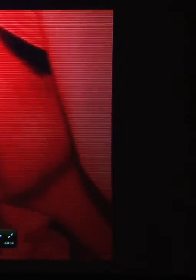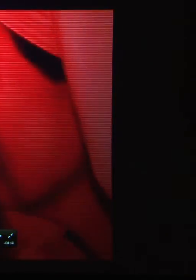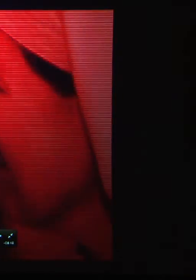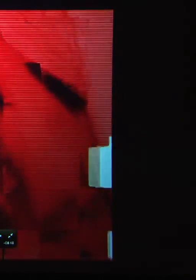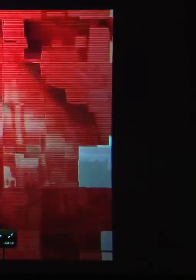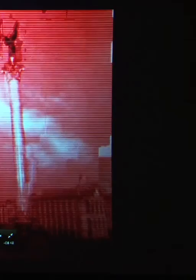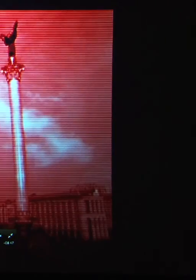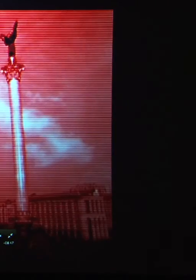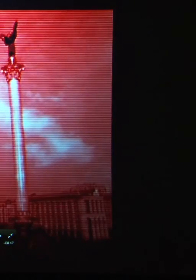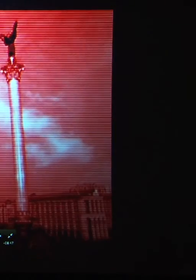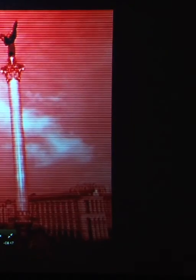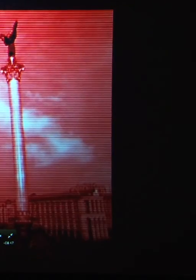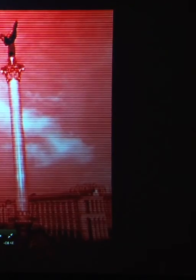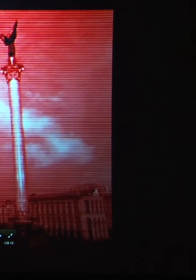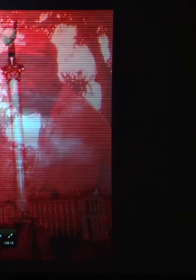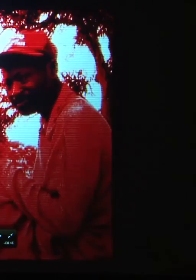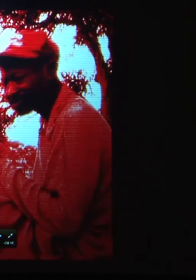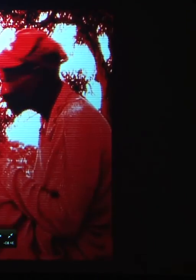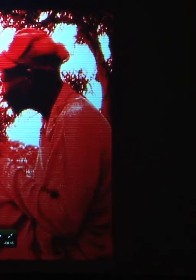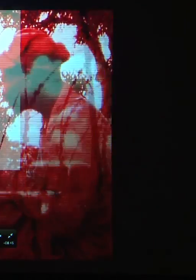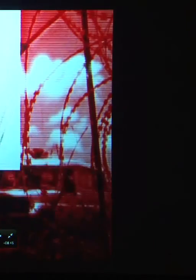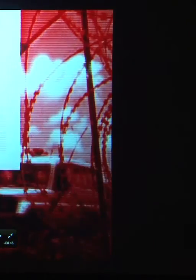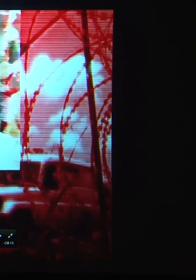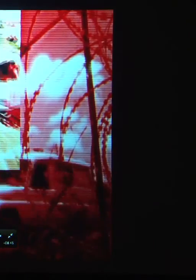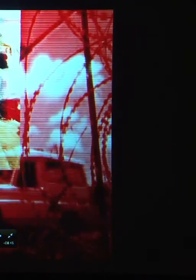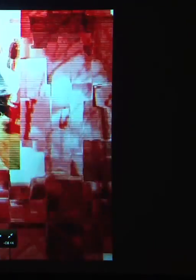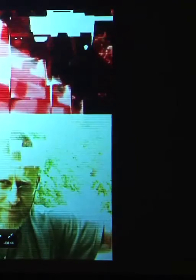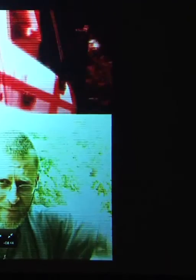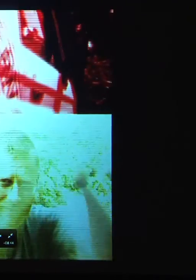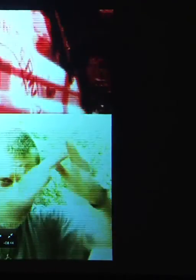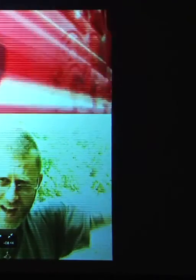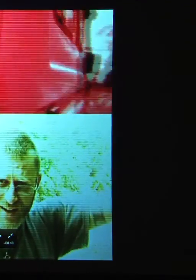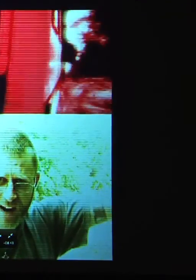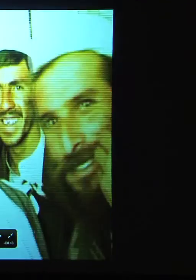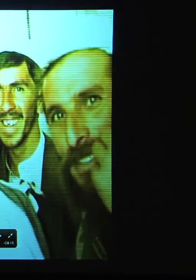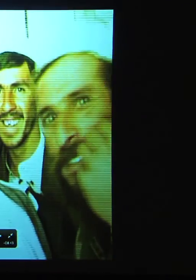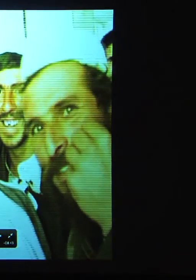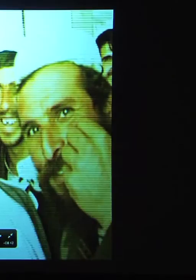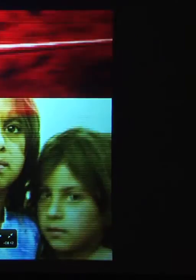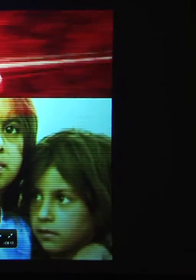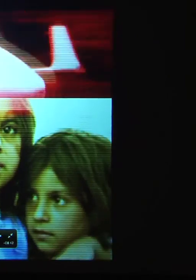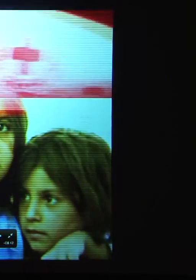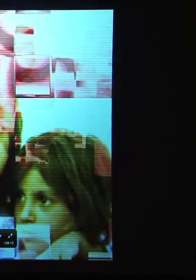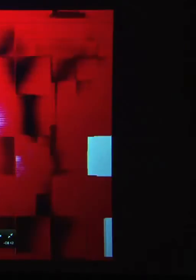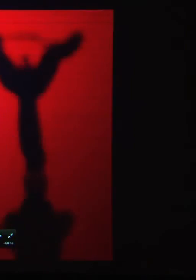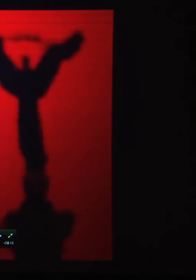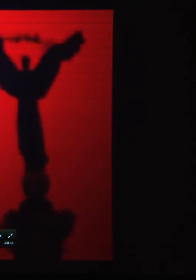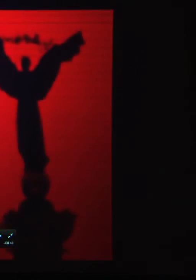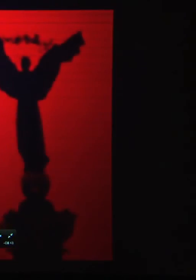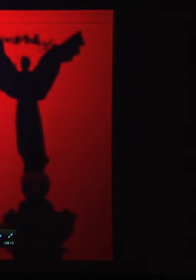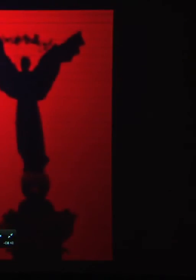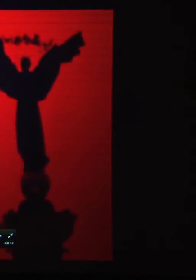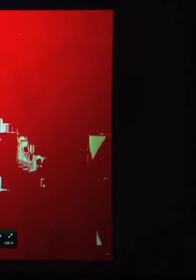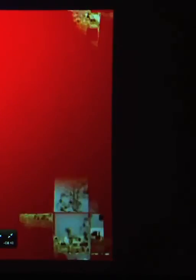heroes do more for those less fortunate than most of us do in a lifetime. They are modern day saints.